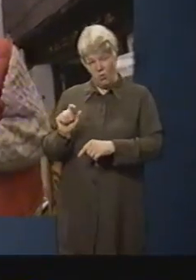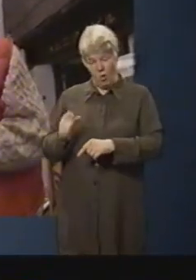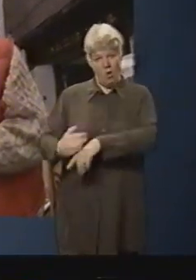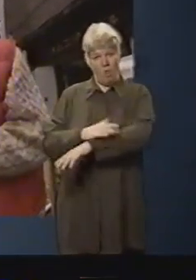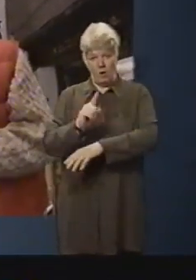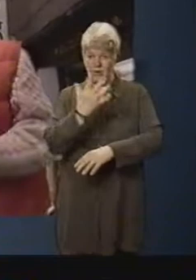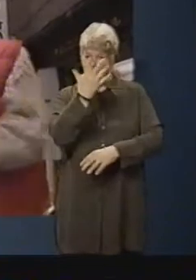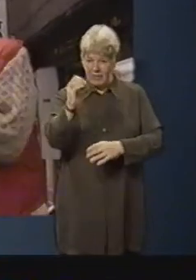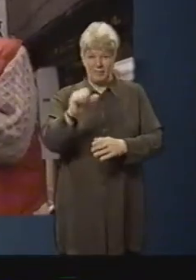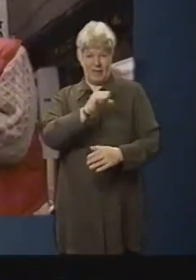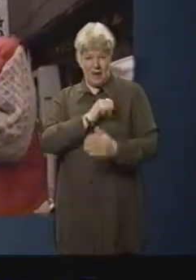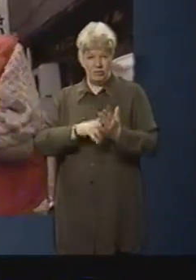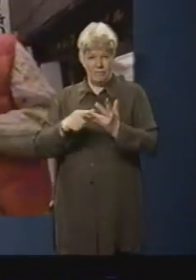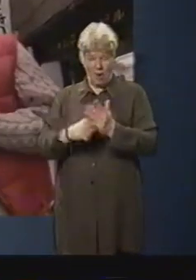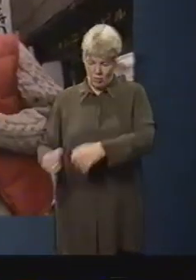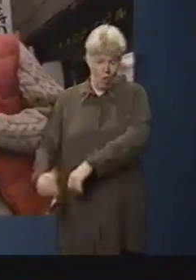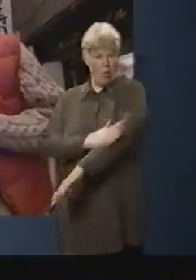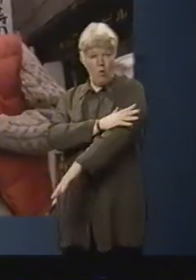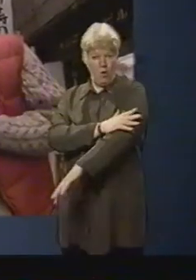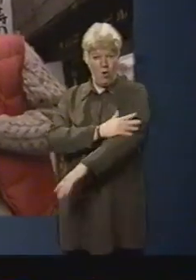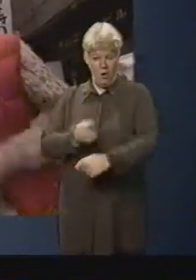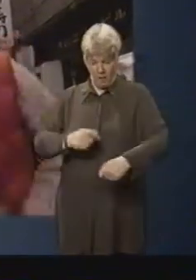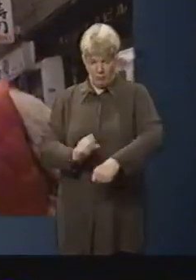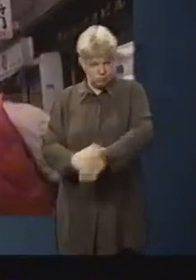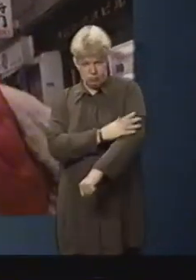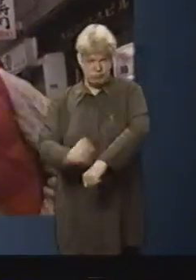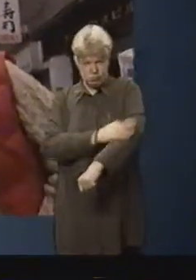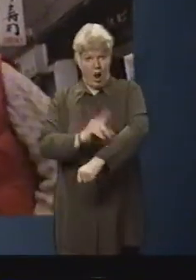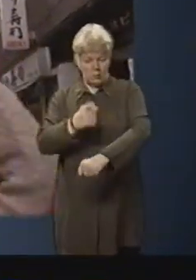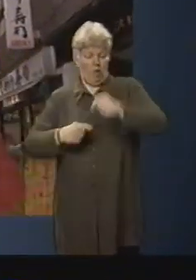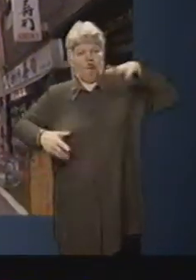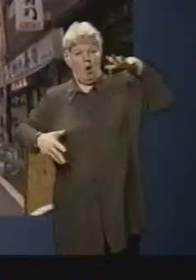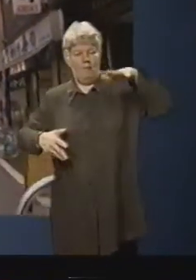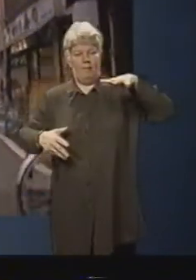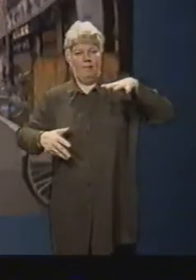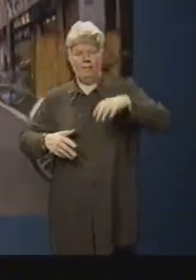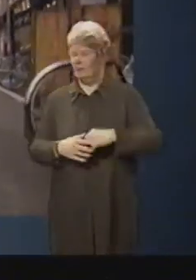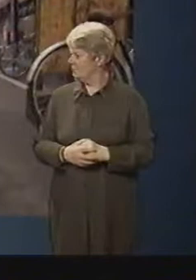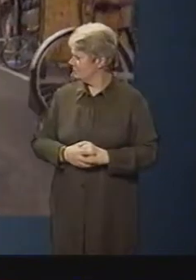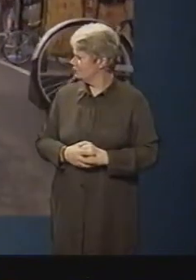50,000 volts, goes through your arm and goes on going through your arm until you drop it and run away.